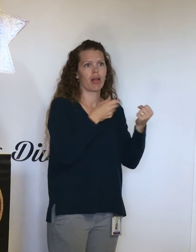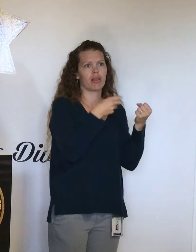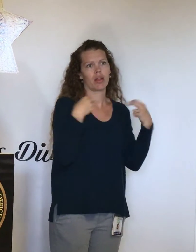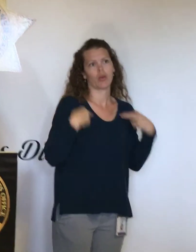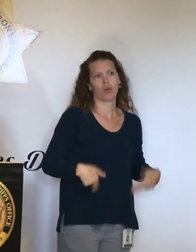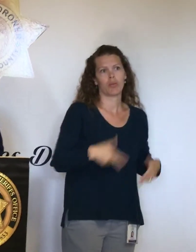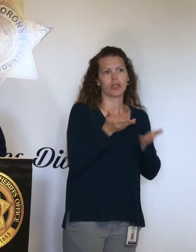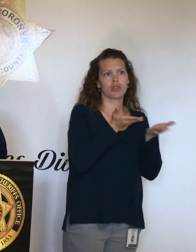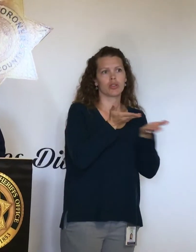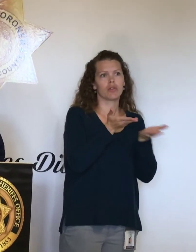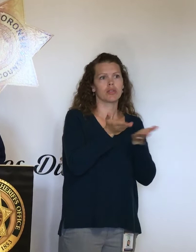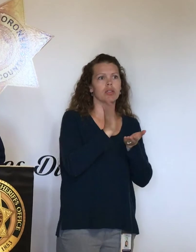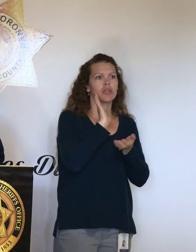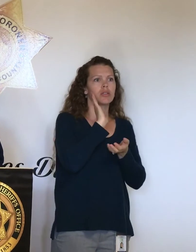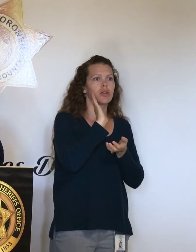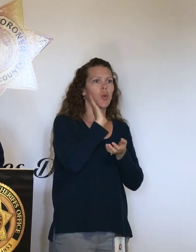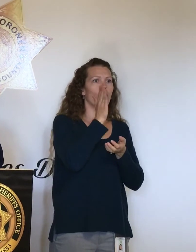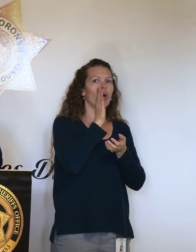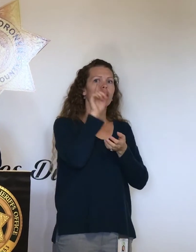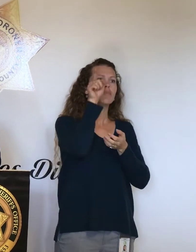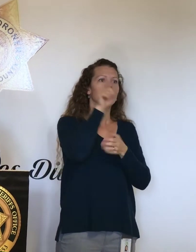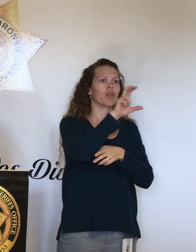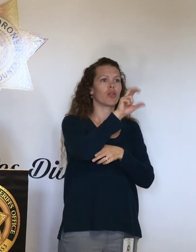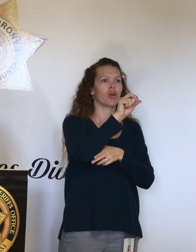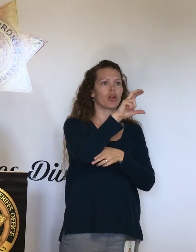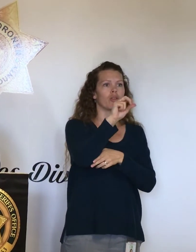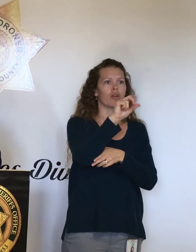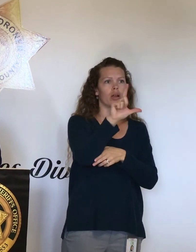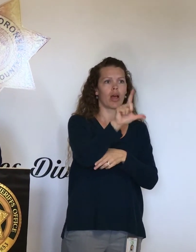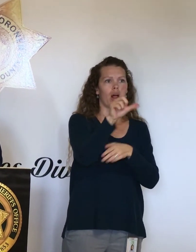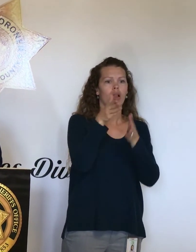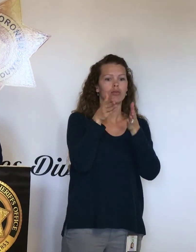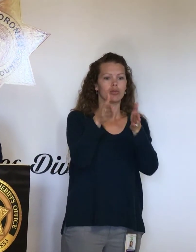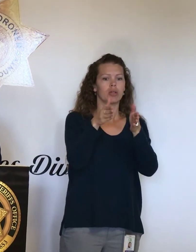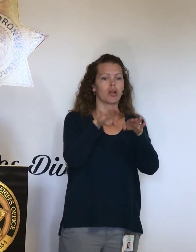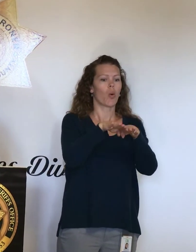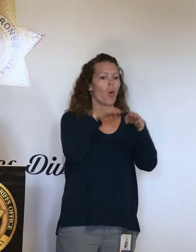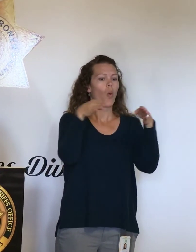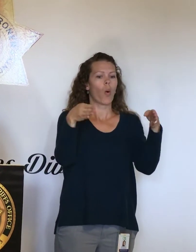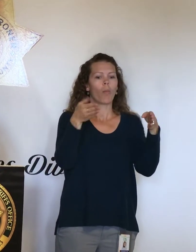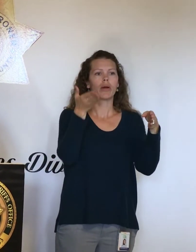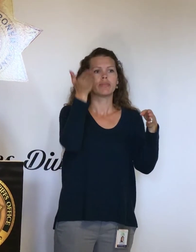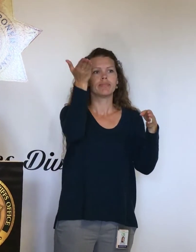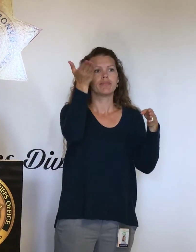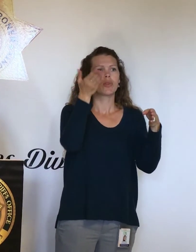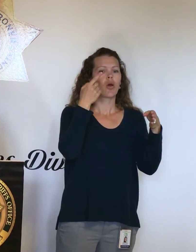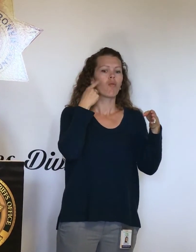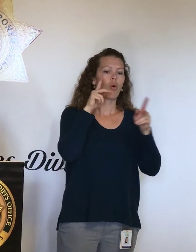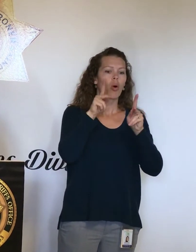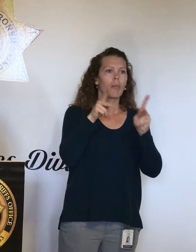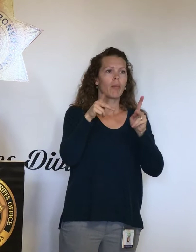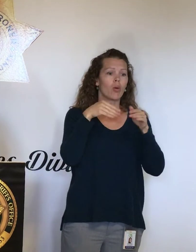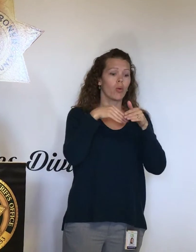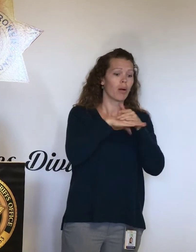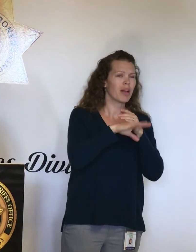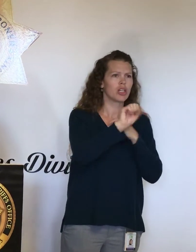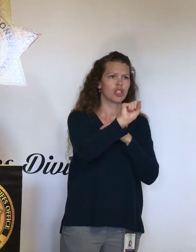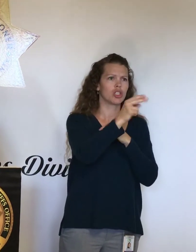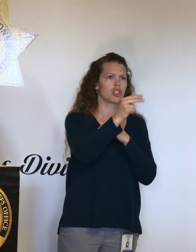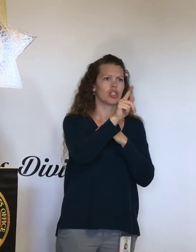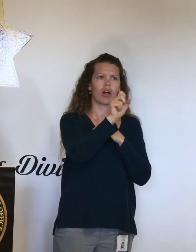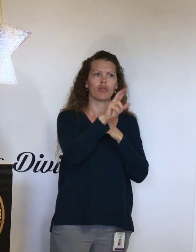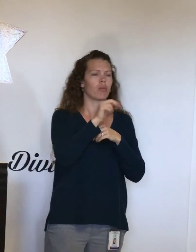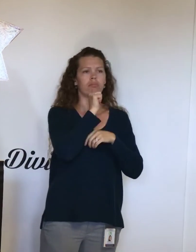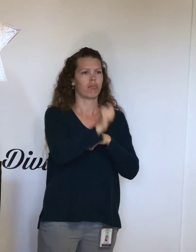classroom at 3030 L Street here in Eureka. And that will be available for, again, for people to come, it's not a shelter, but to come and